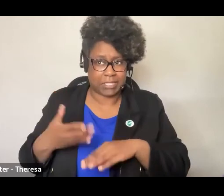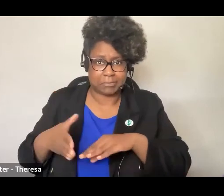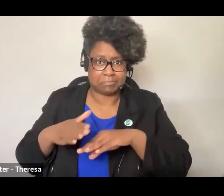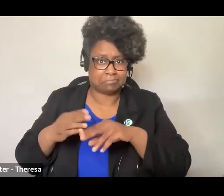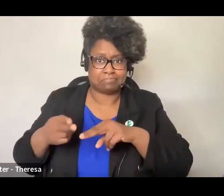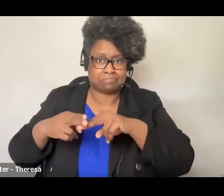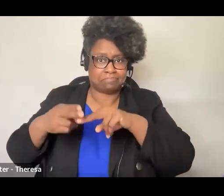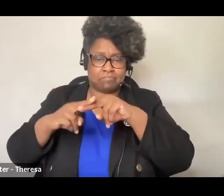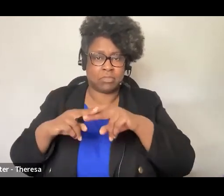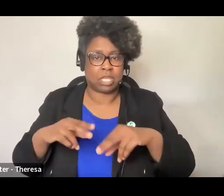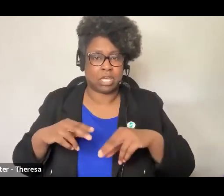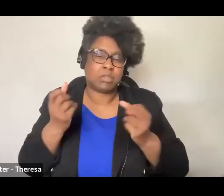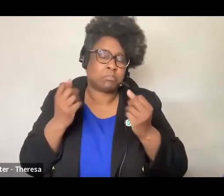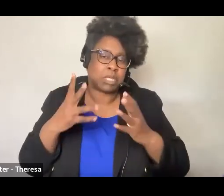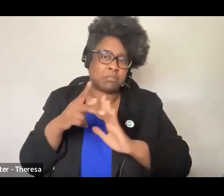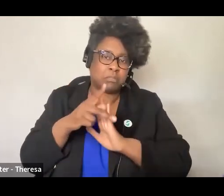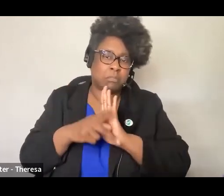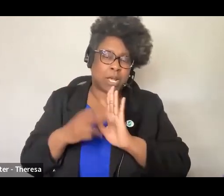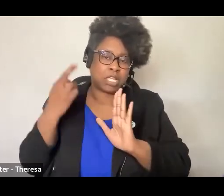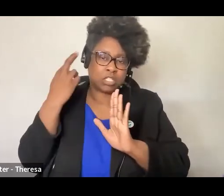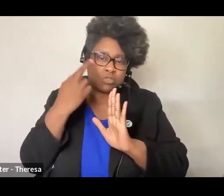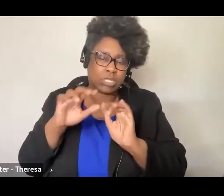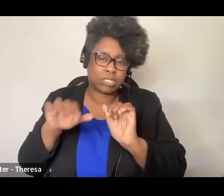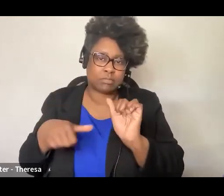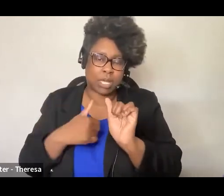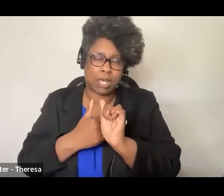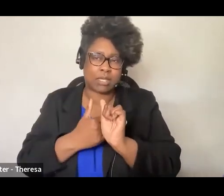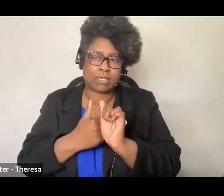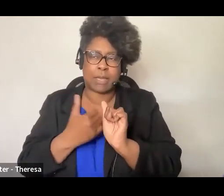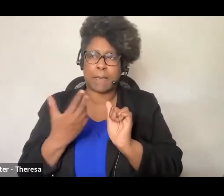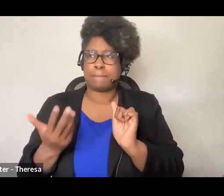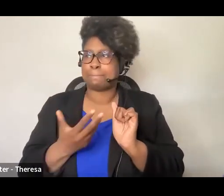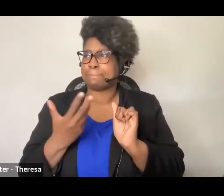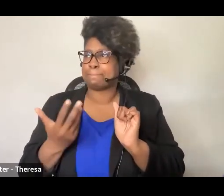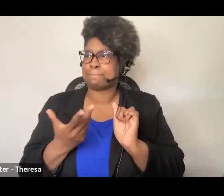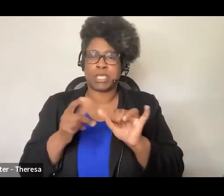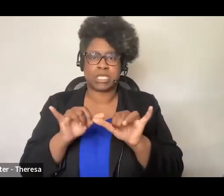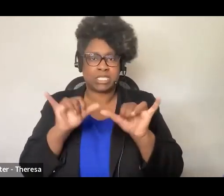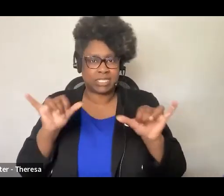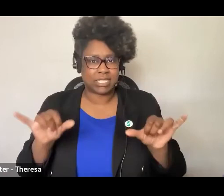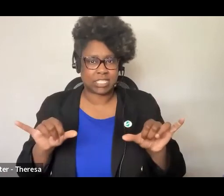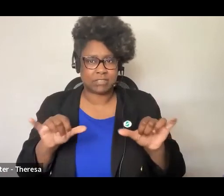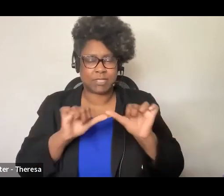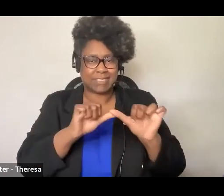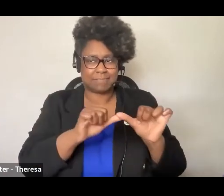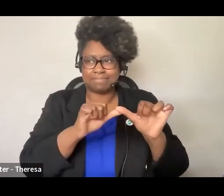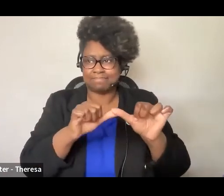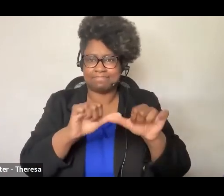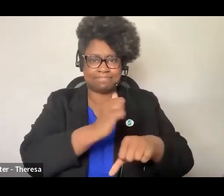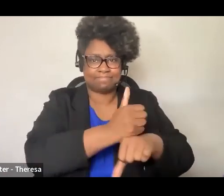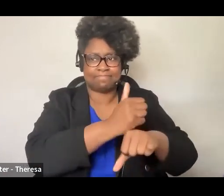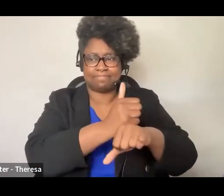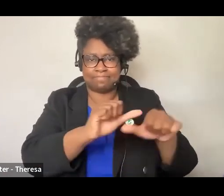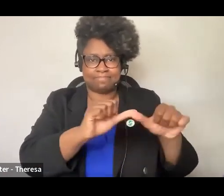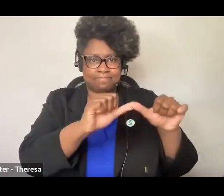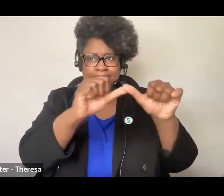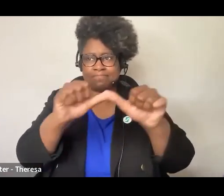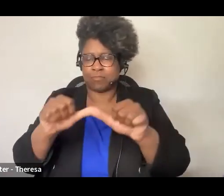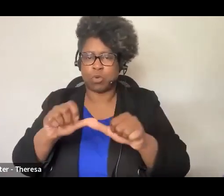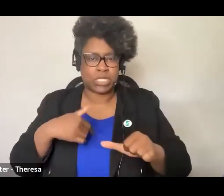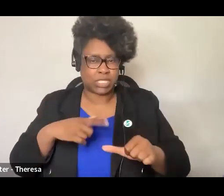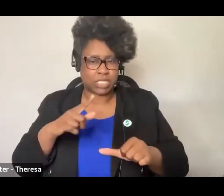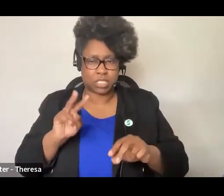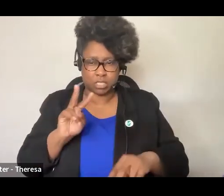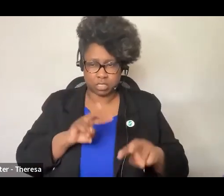of kind of policy reasons why those, you know, those systems are still in place as well and I think those need to be looked at in addition to the political